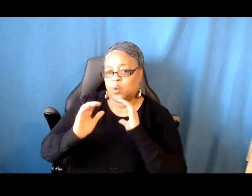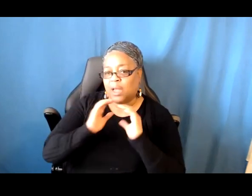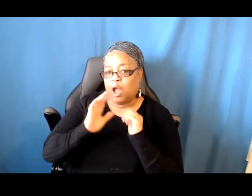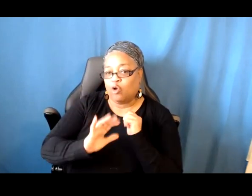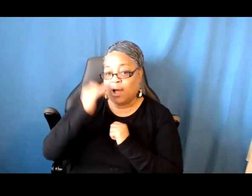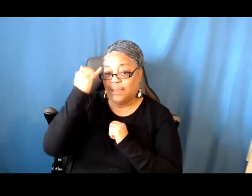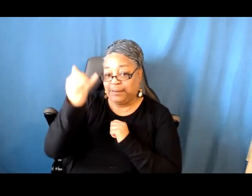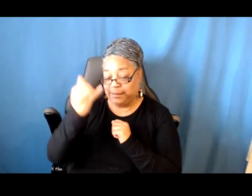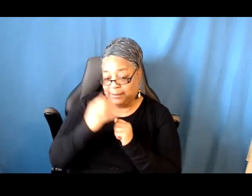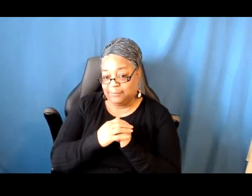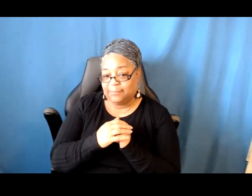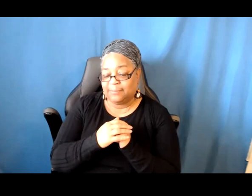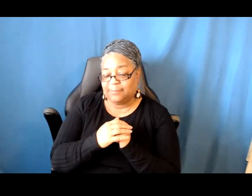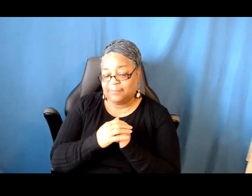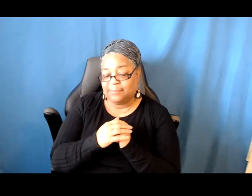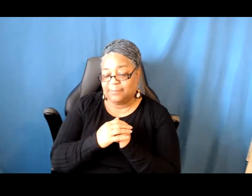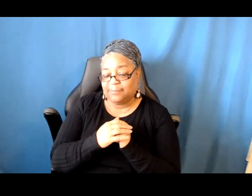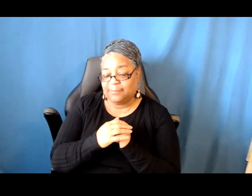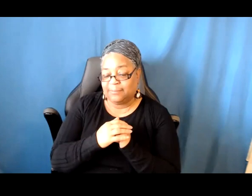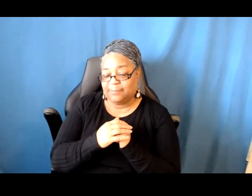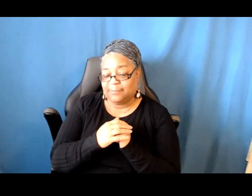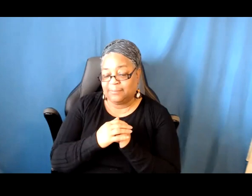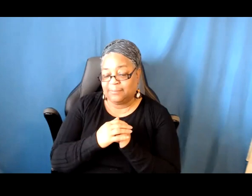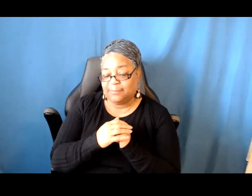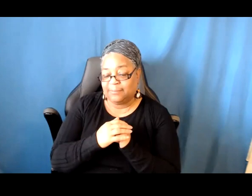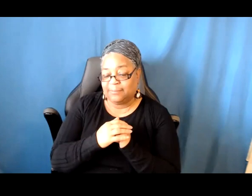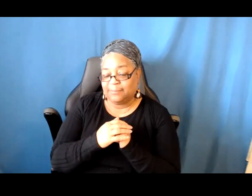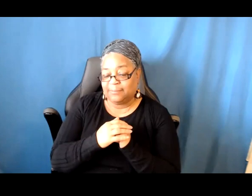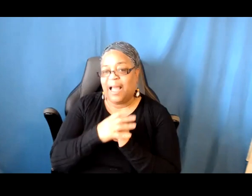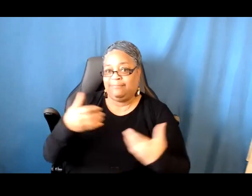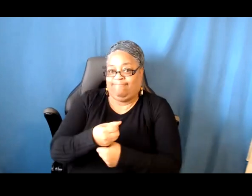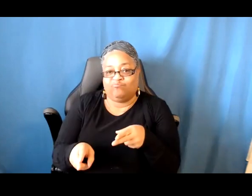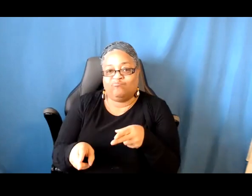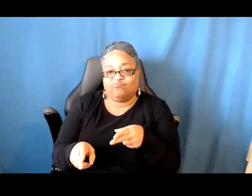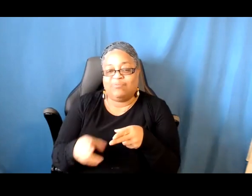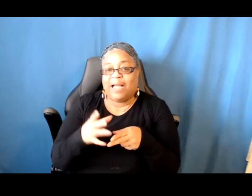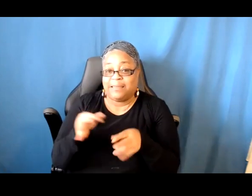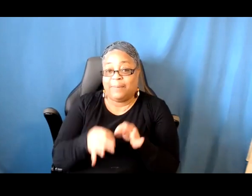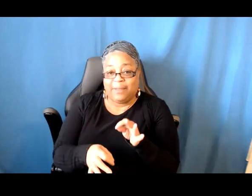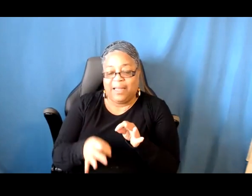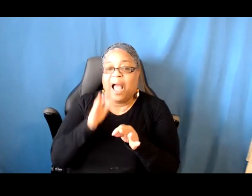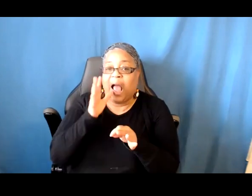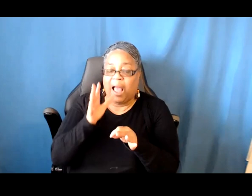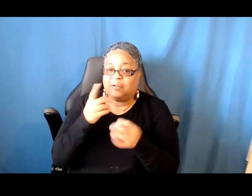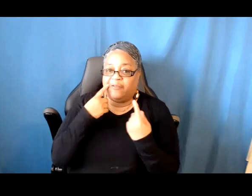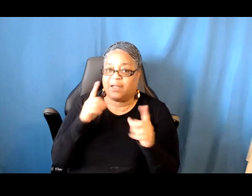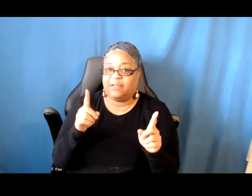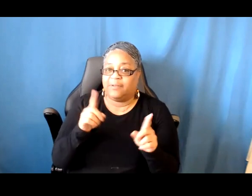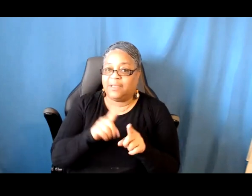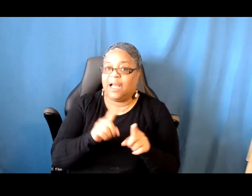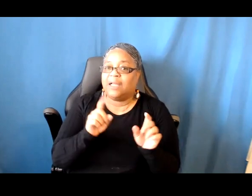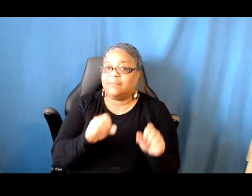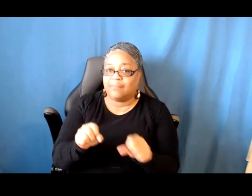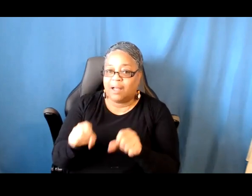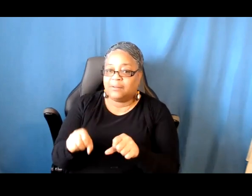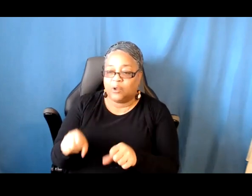as succinctly, as simply, and as effectively as possible to a unknown person, right? An